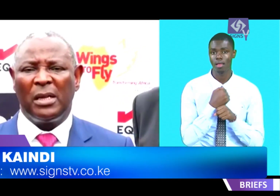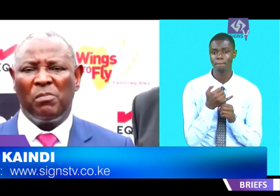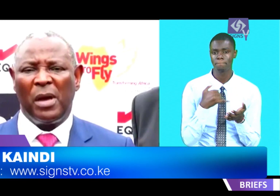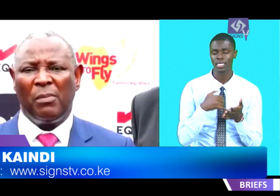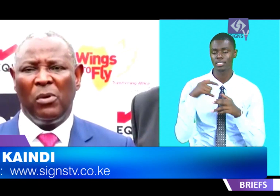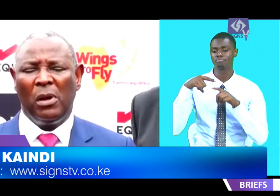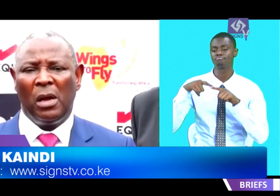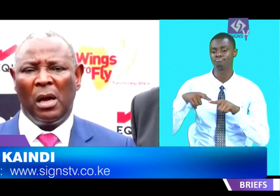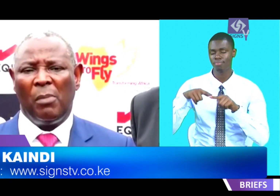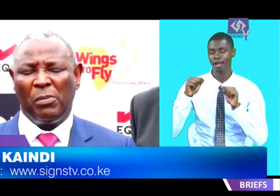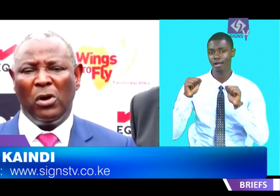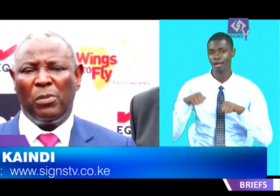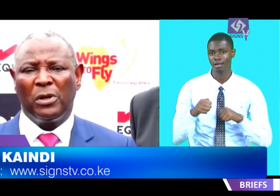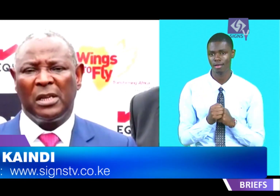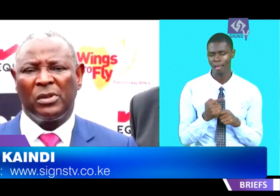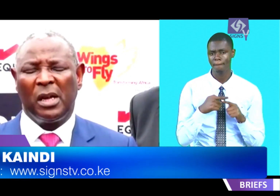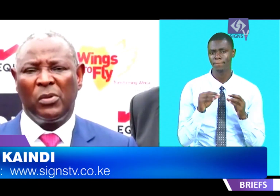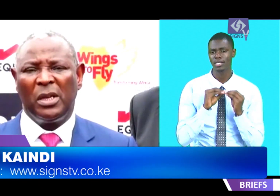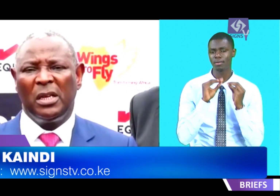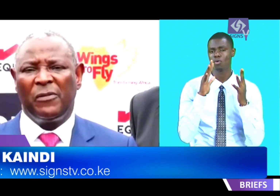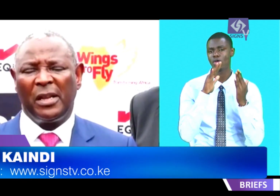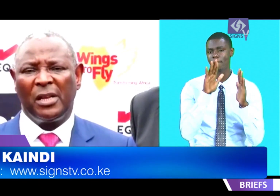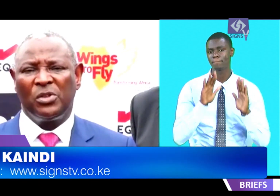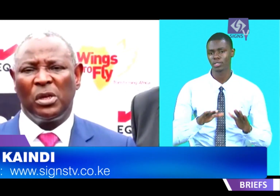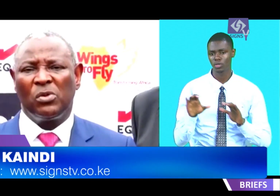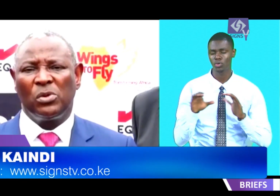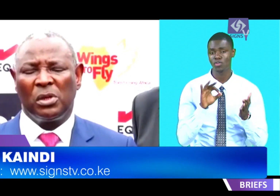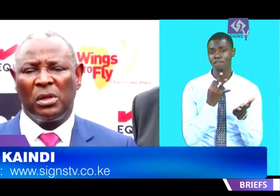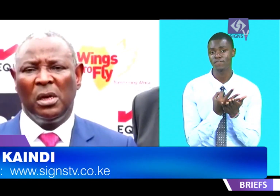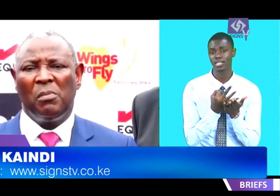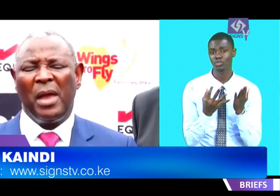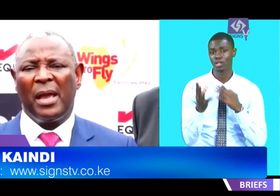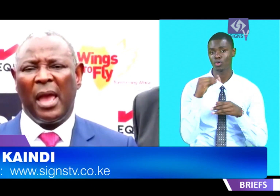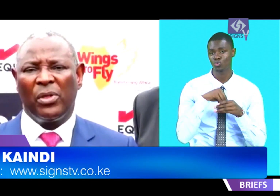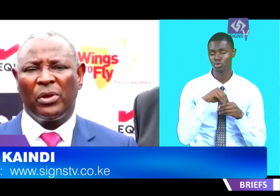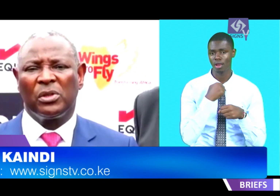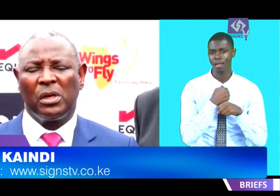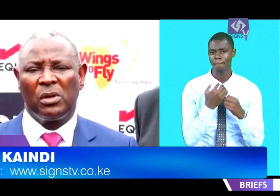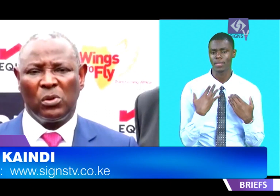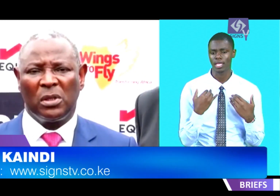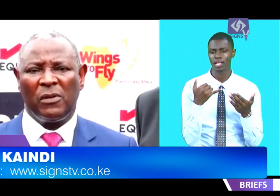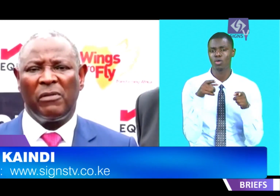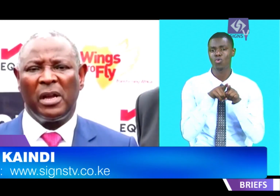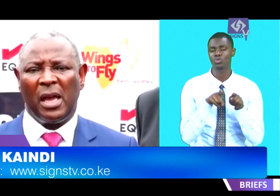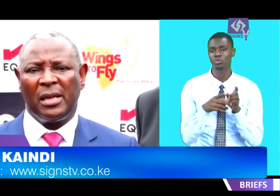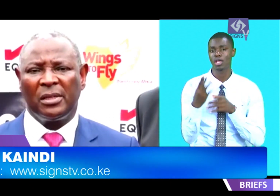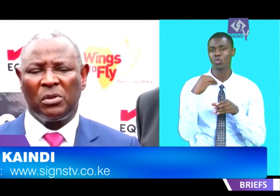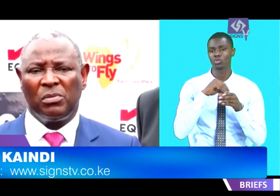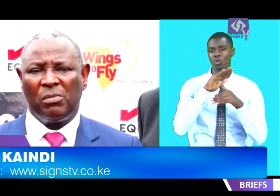dependable. But more importantly, like we did financial inclusion, make health also inclusive. Every Kenyan should be able